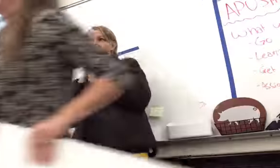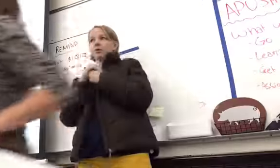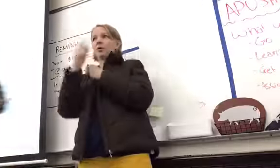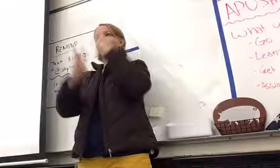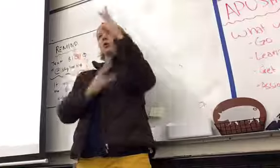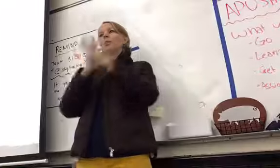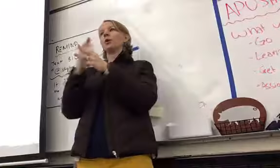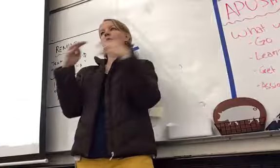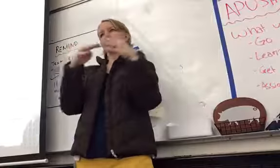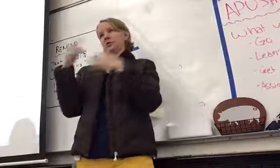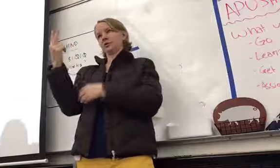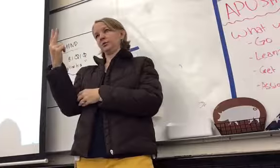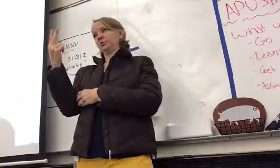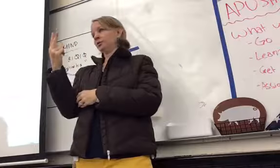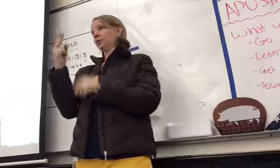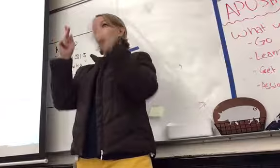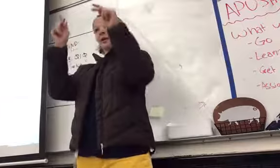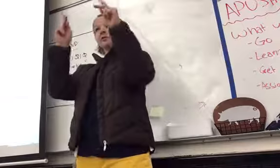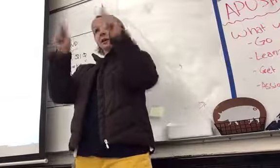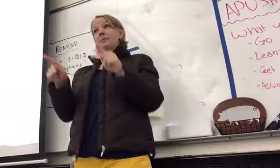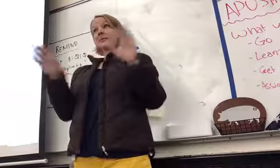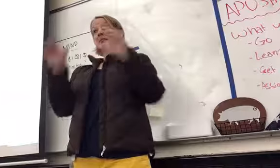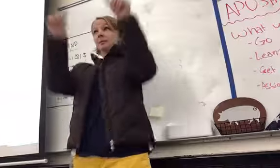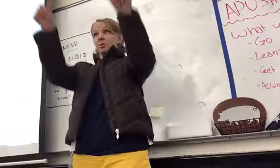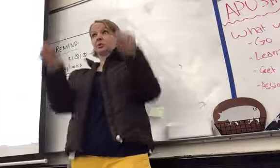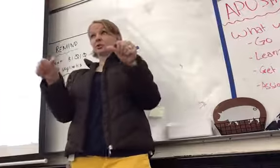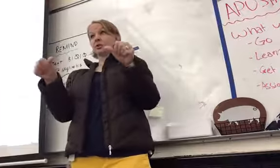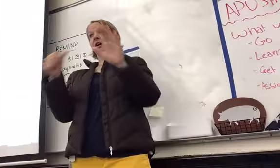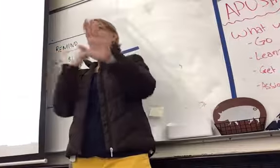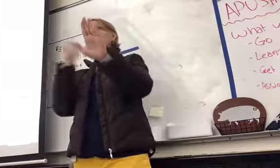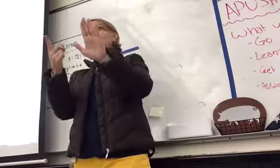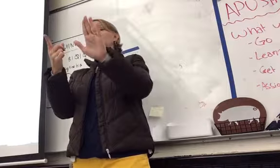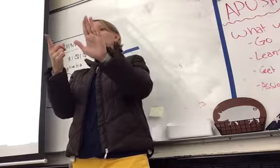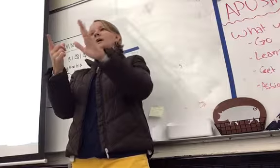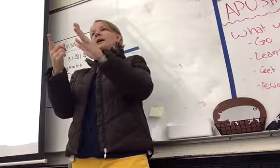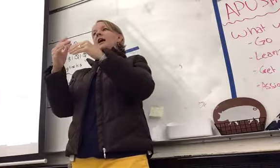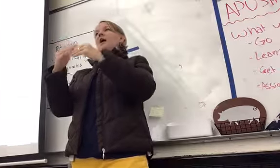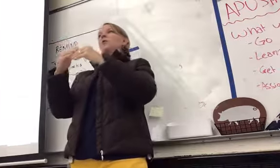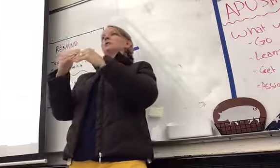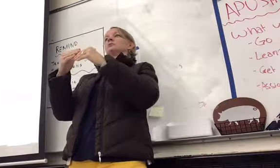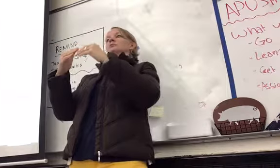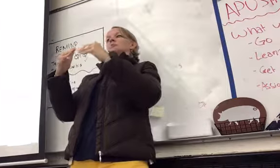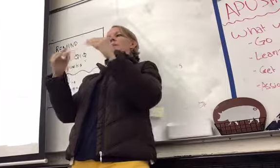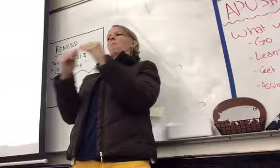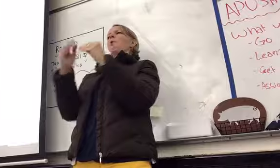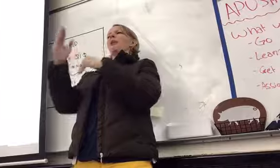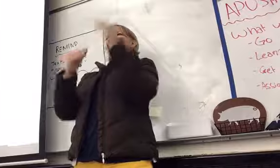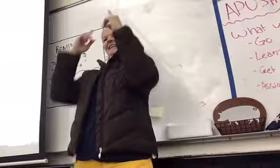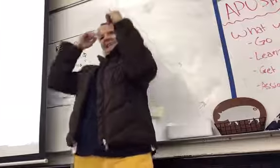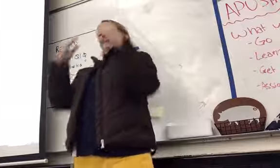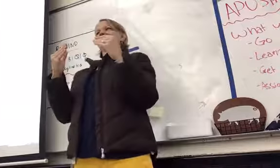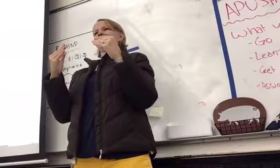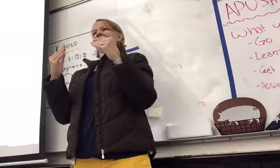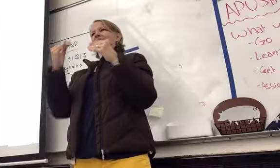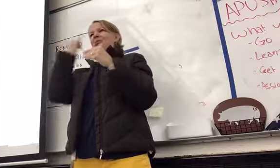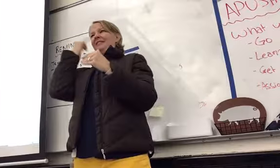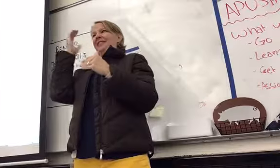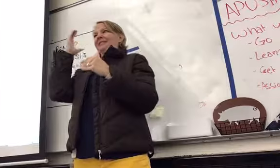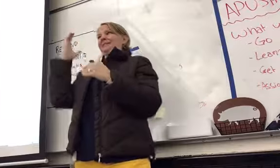So, this person did a poster, and I will tell you this person went extremely above and beyond. So, even if it seems like it's an impossible task, don't worry. I'm